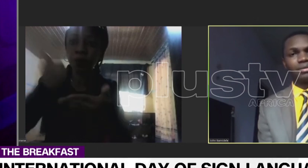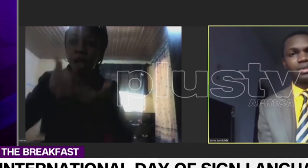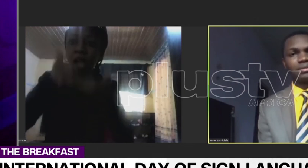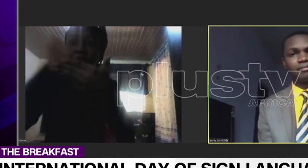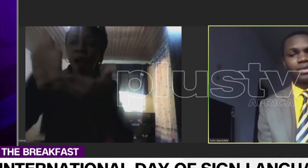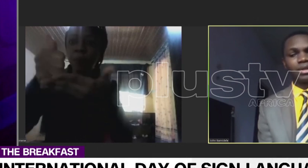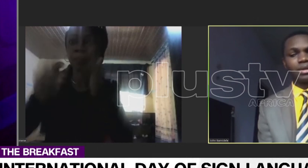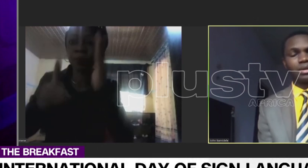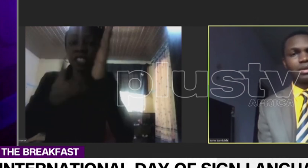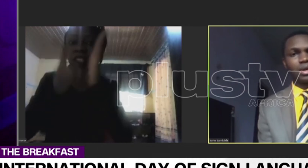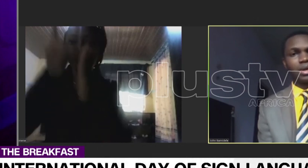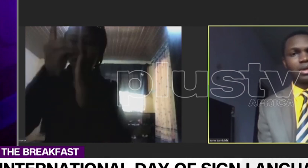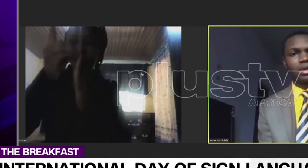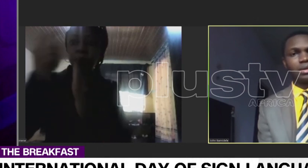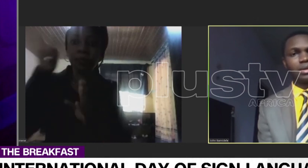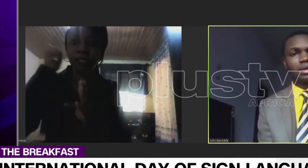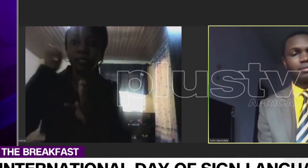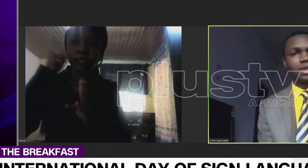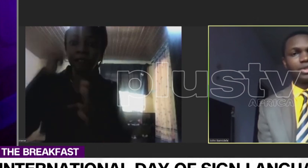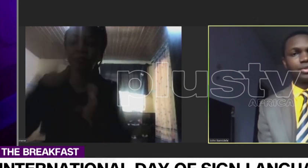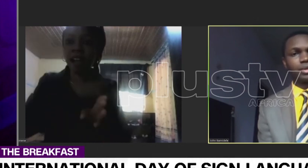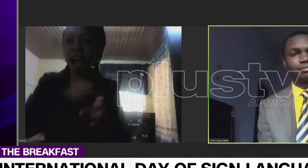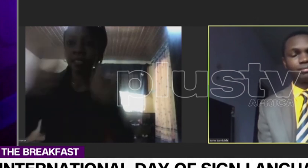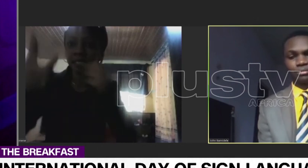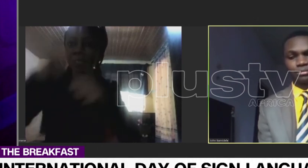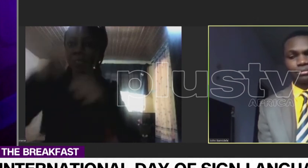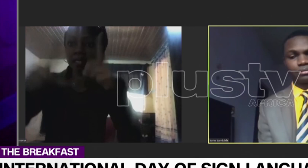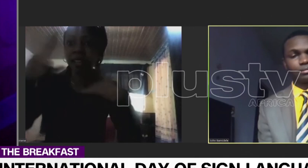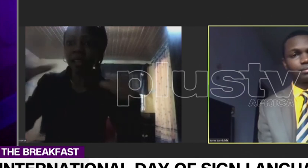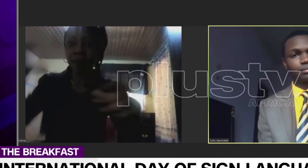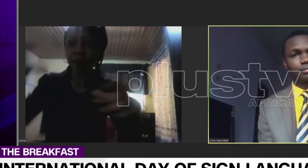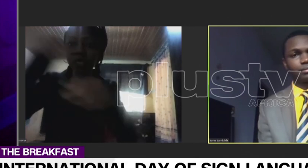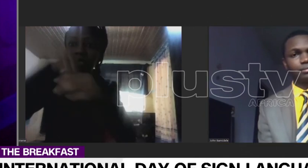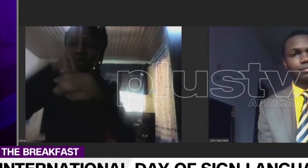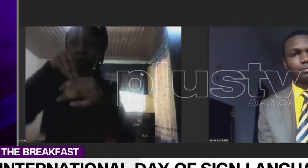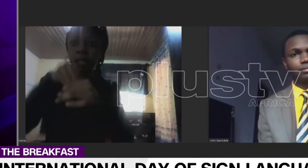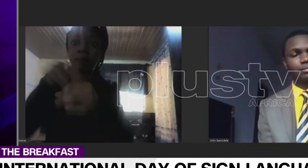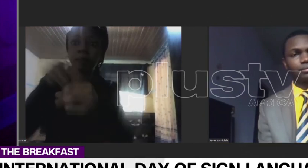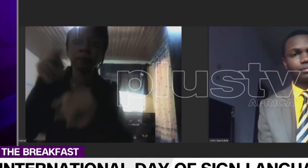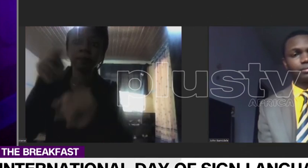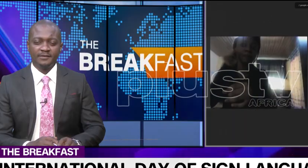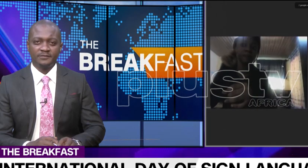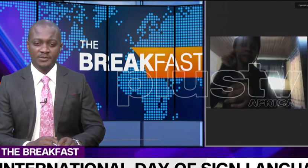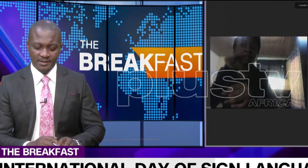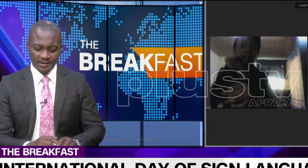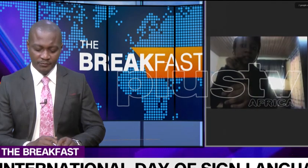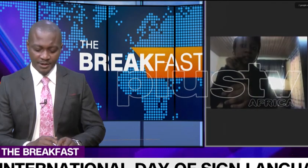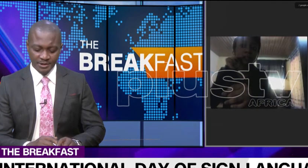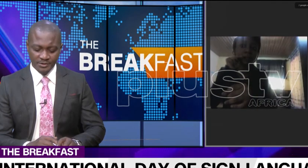here in Nigeria. John Bamidele and of course, Precious